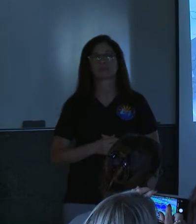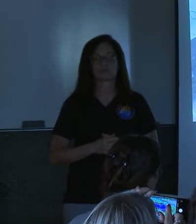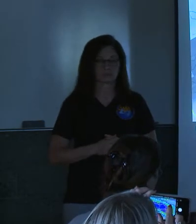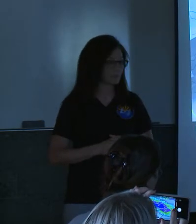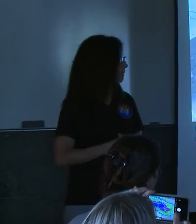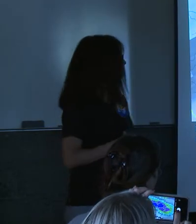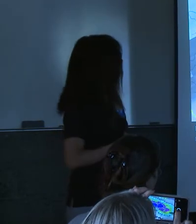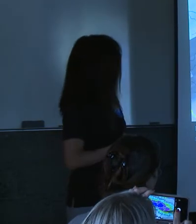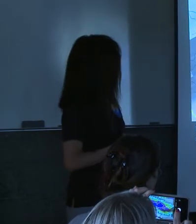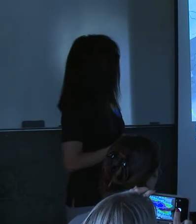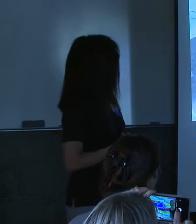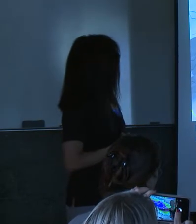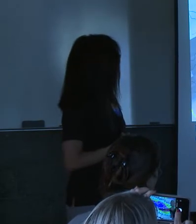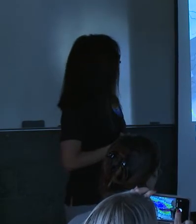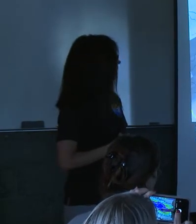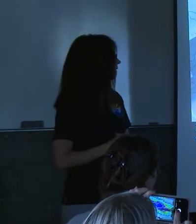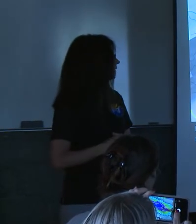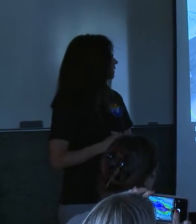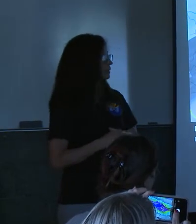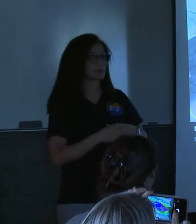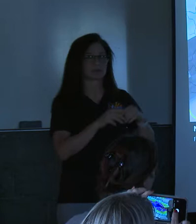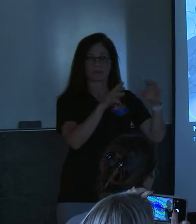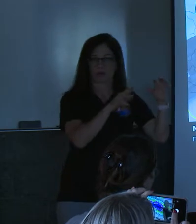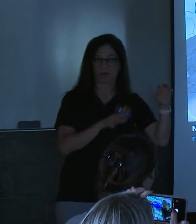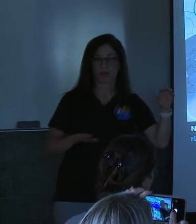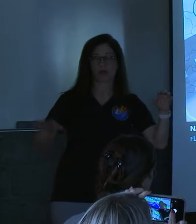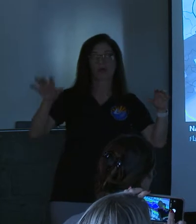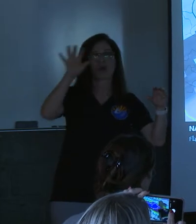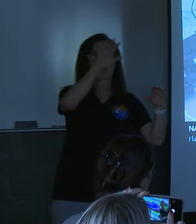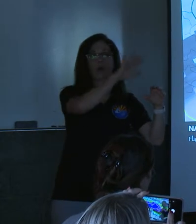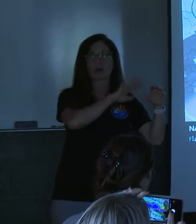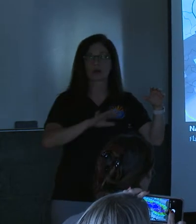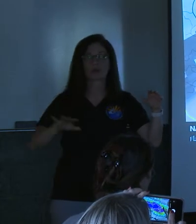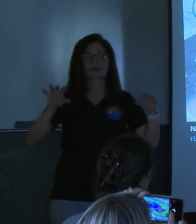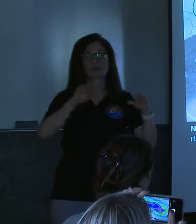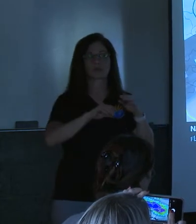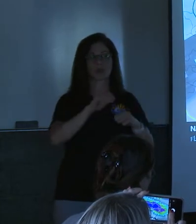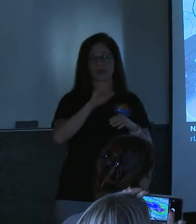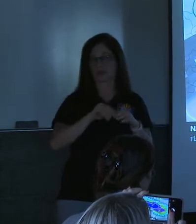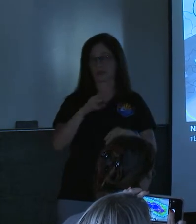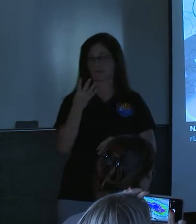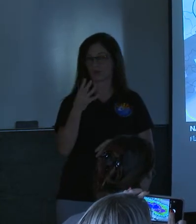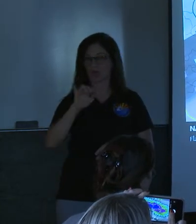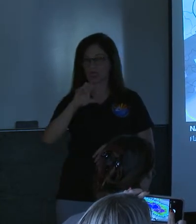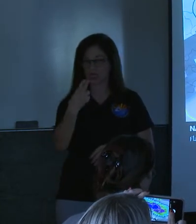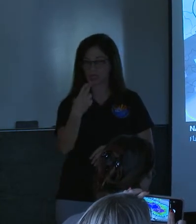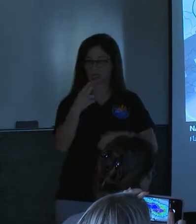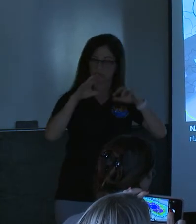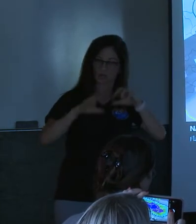looking at a very large area of over four inches of rainfall